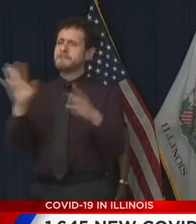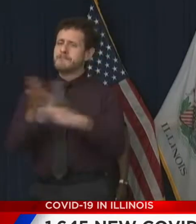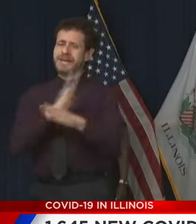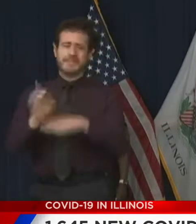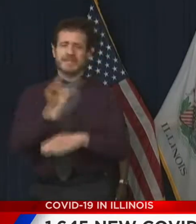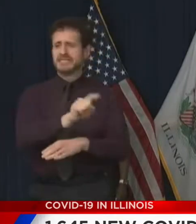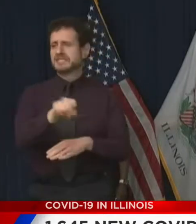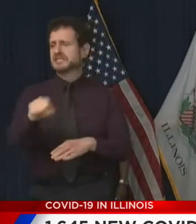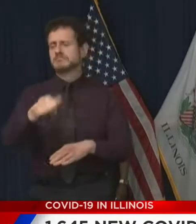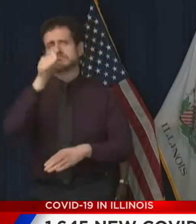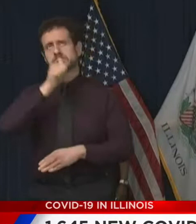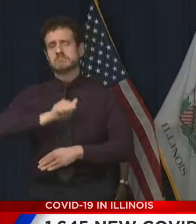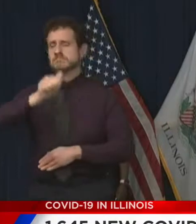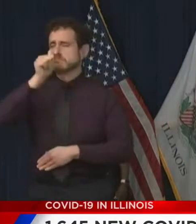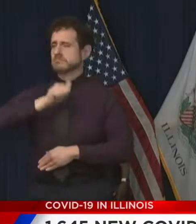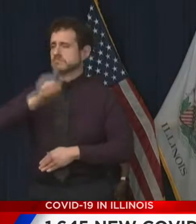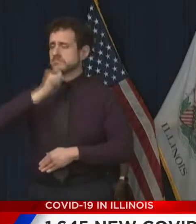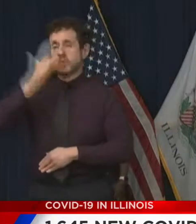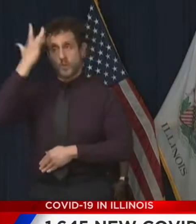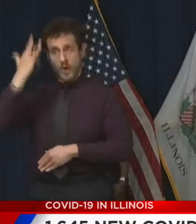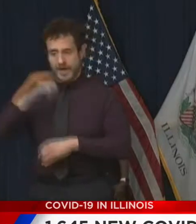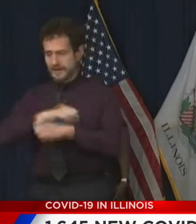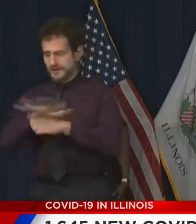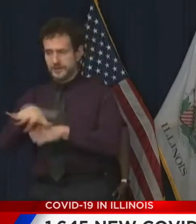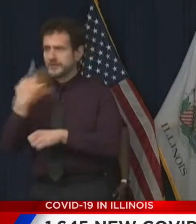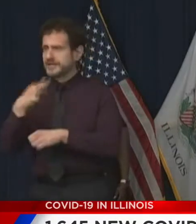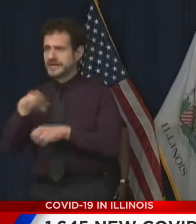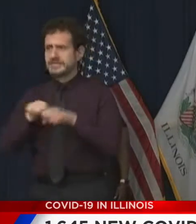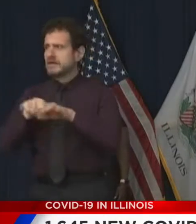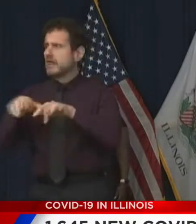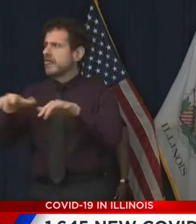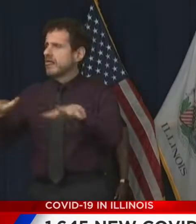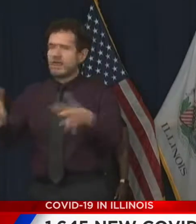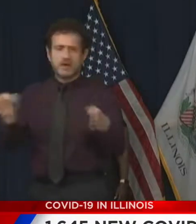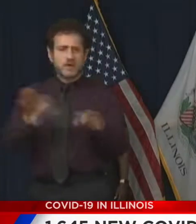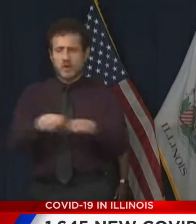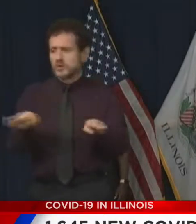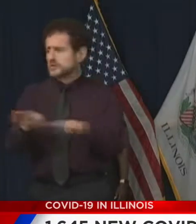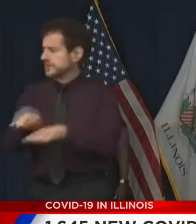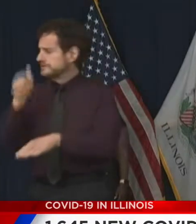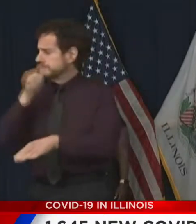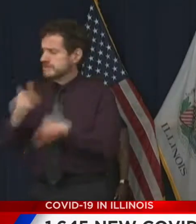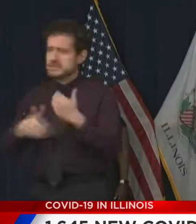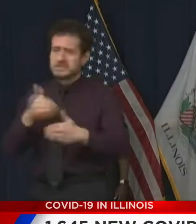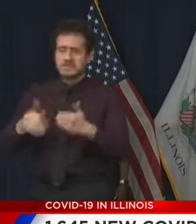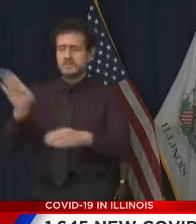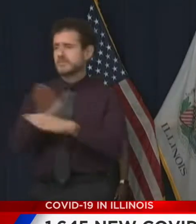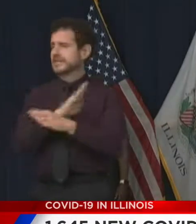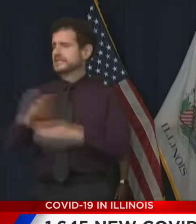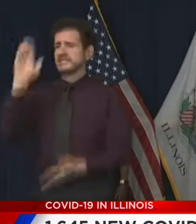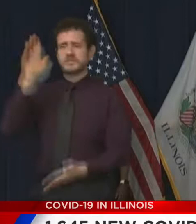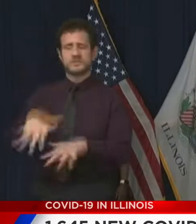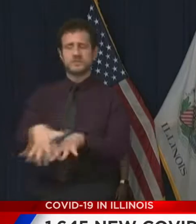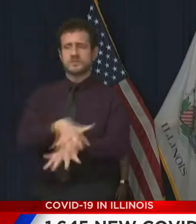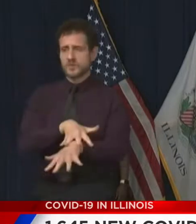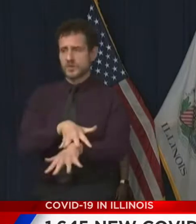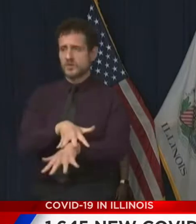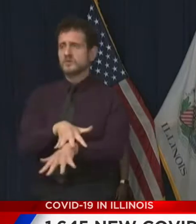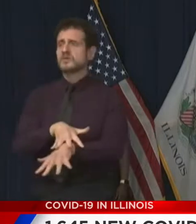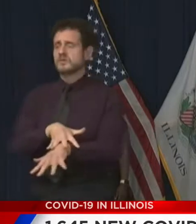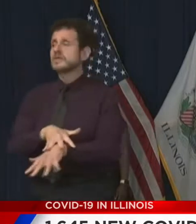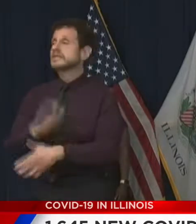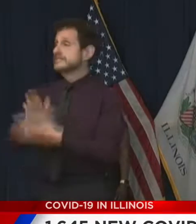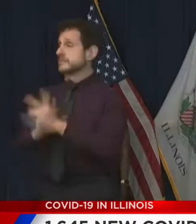visited upon us. Just like the virus attacks our most vulnerable people, it also hits our most vulnerable